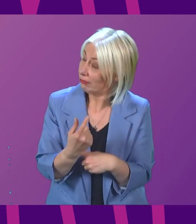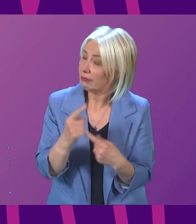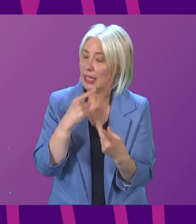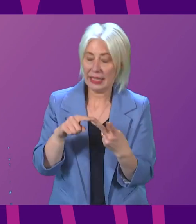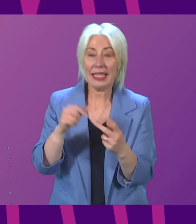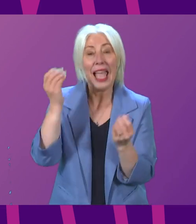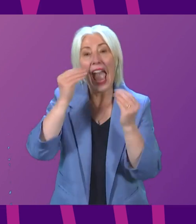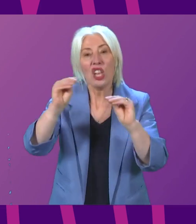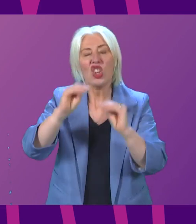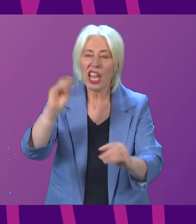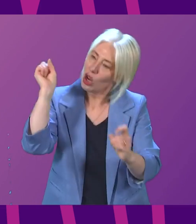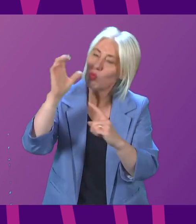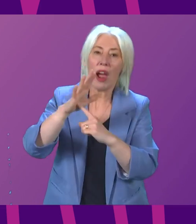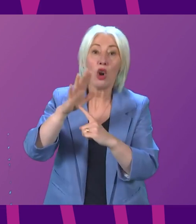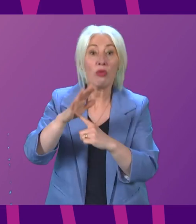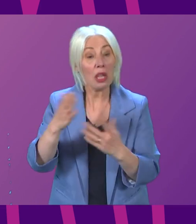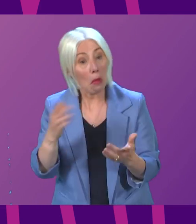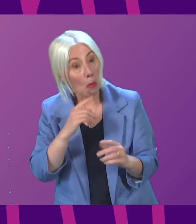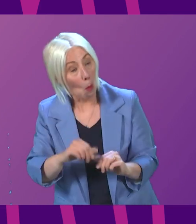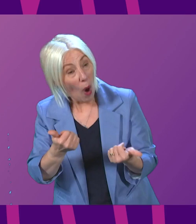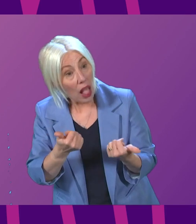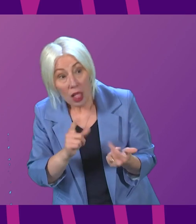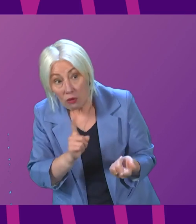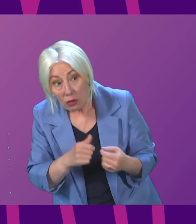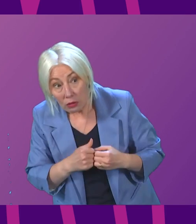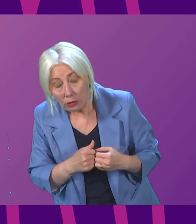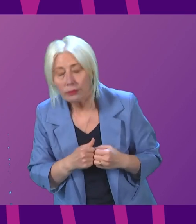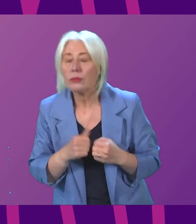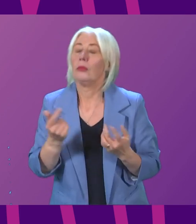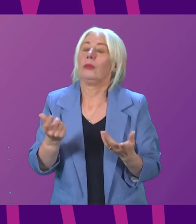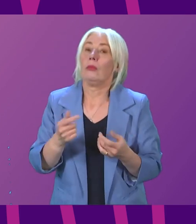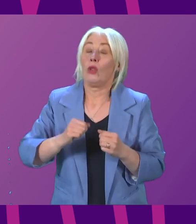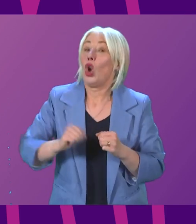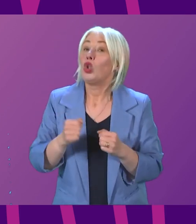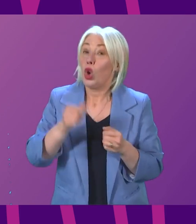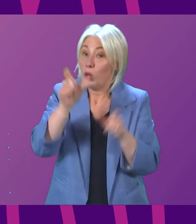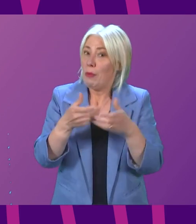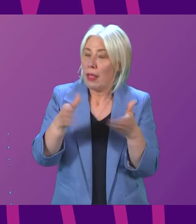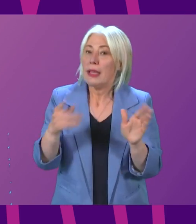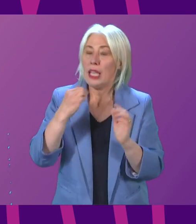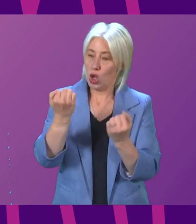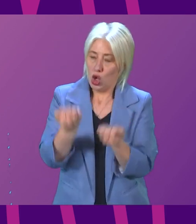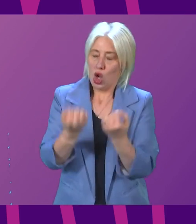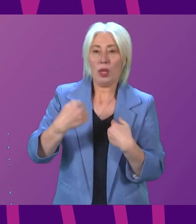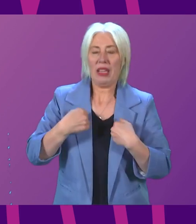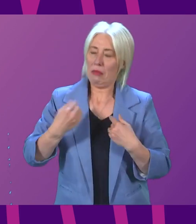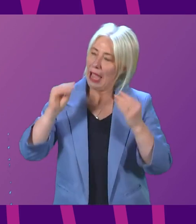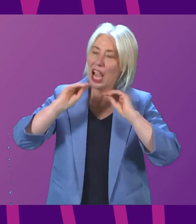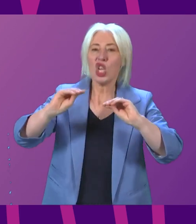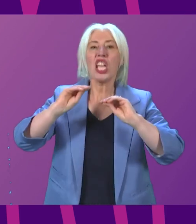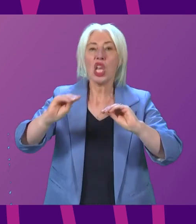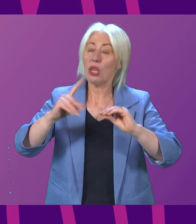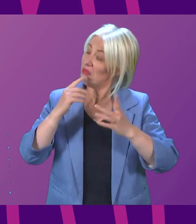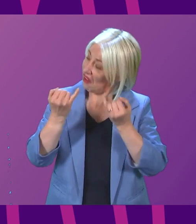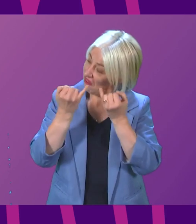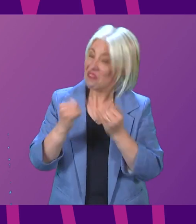one priority. How's that going, First Minister? The Scottish public were told to judge her on education. Well, she's